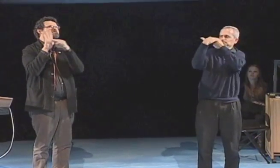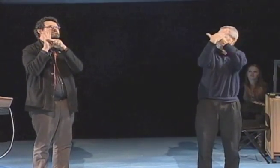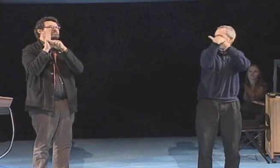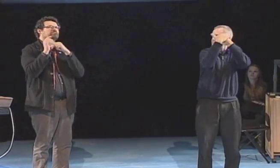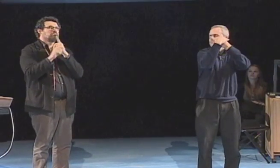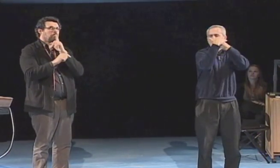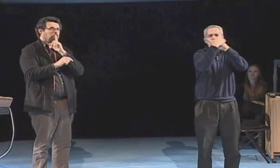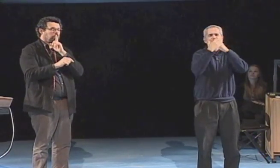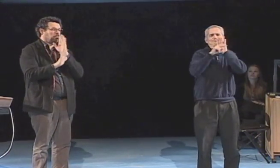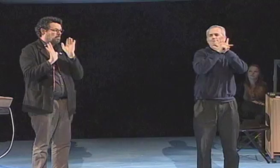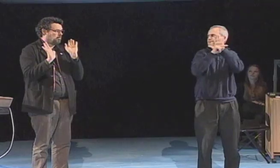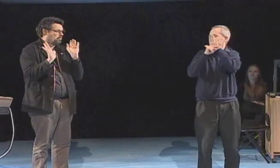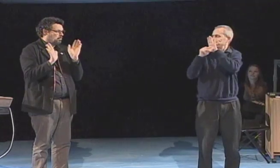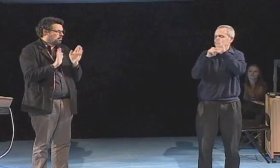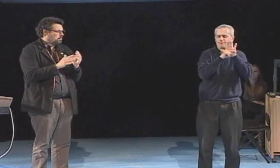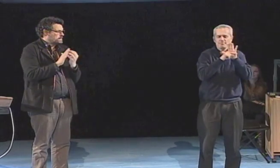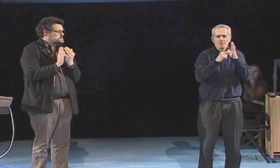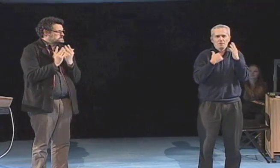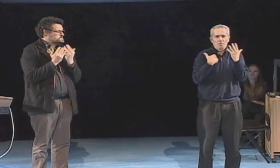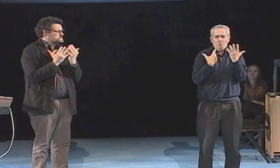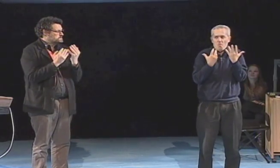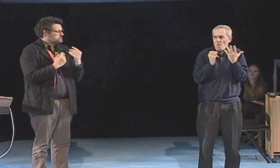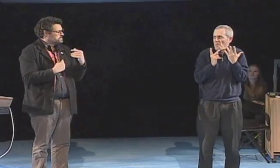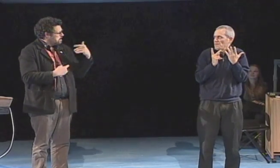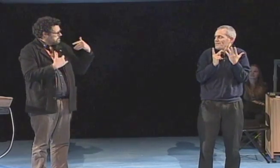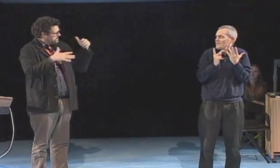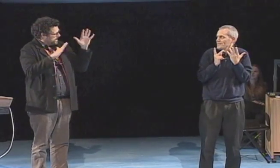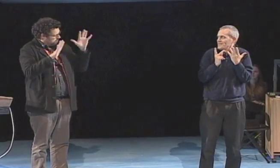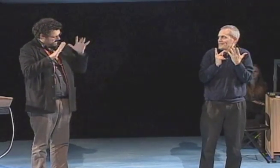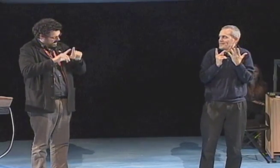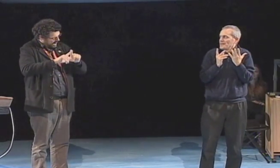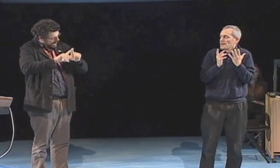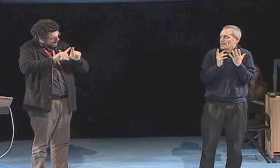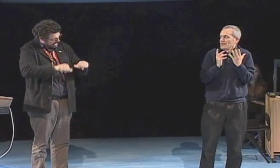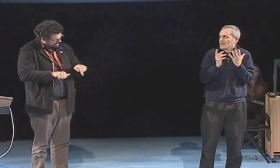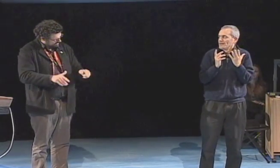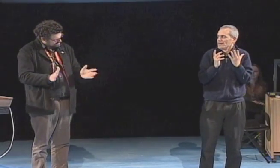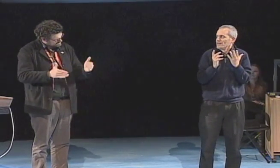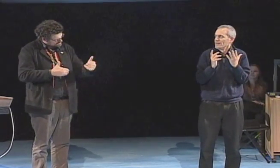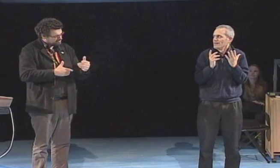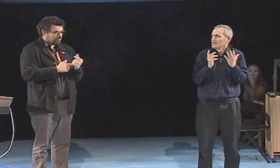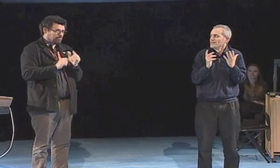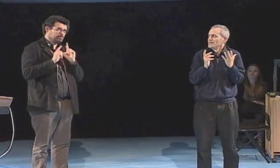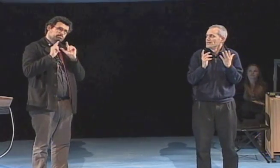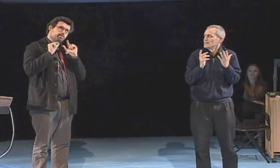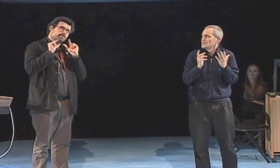and oppression, stereotypes and negativity.